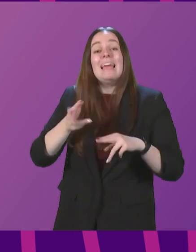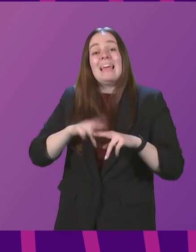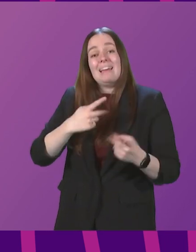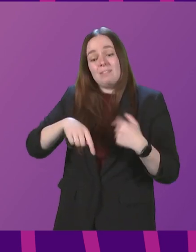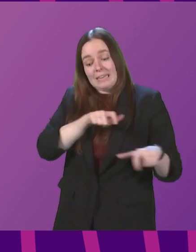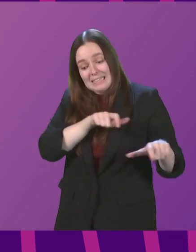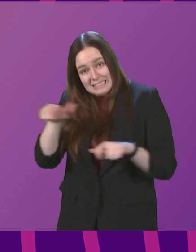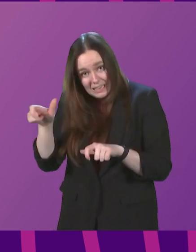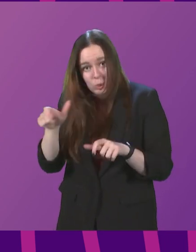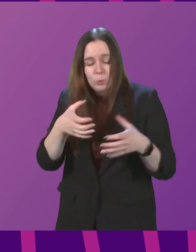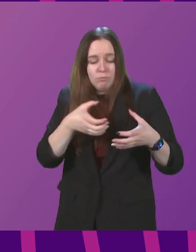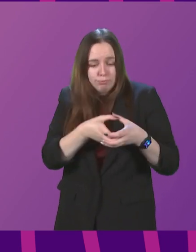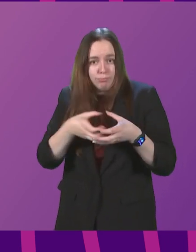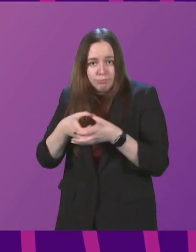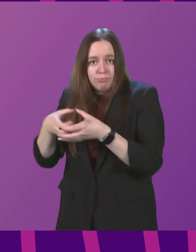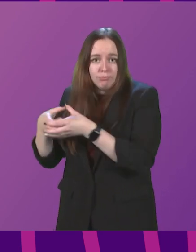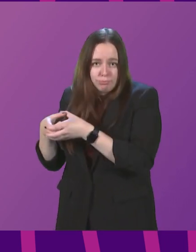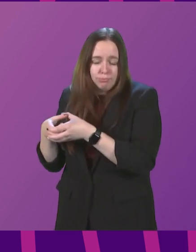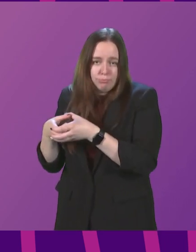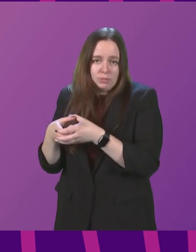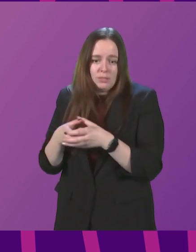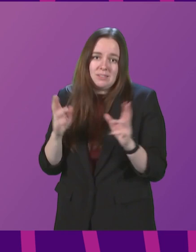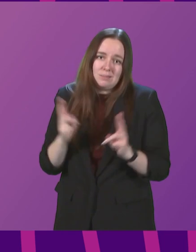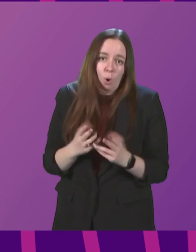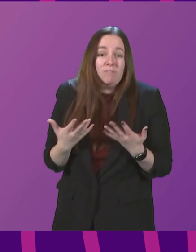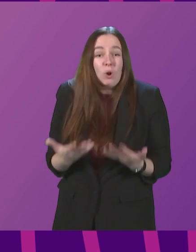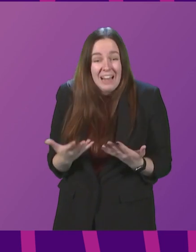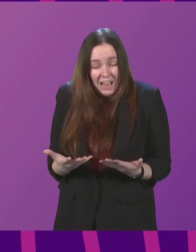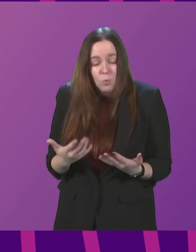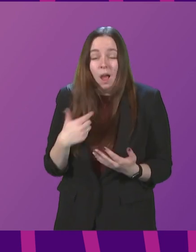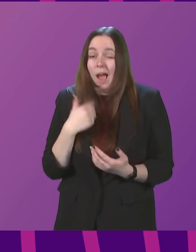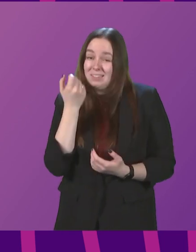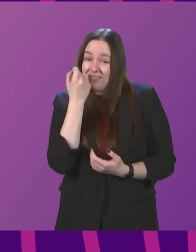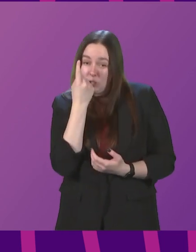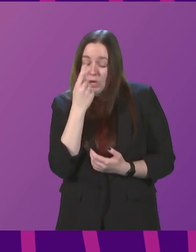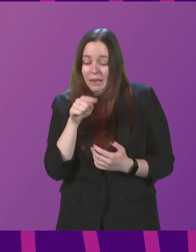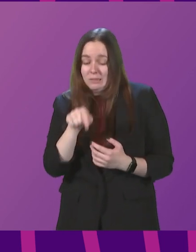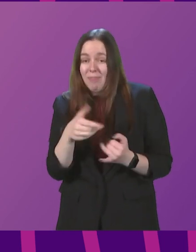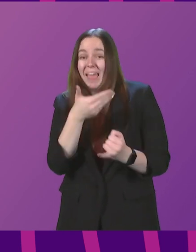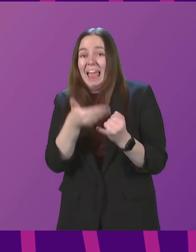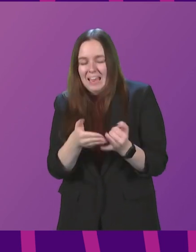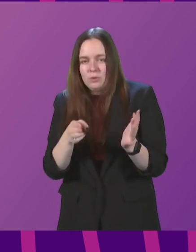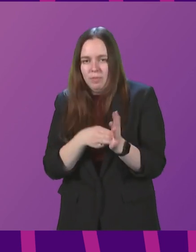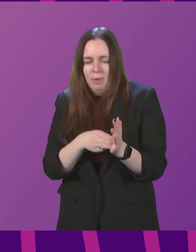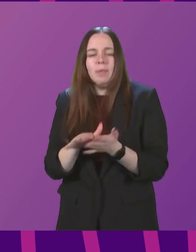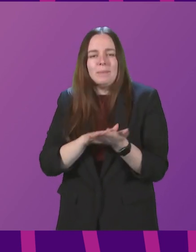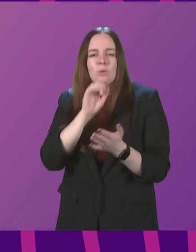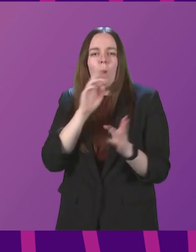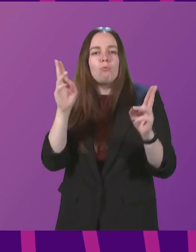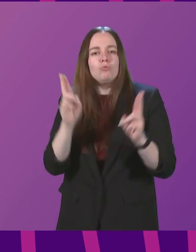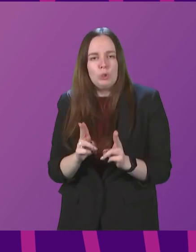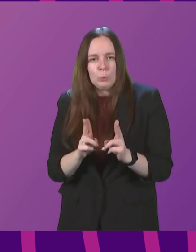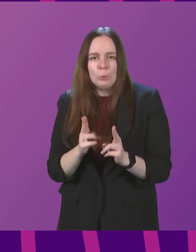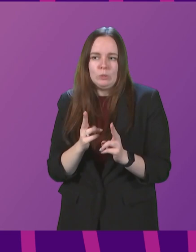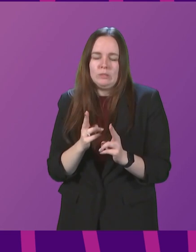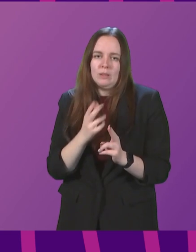gatherings as small as our circumstances allow for now, I would suggest that until the end of this month, we will reduce our chances